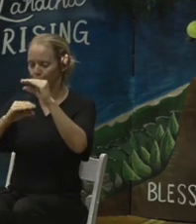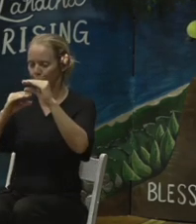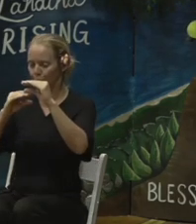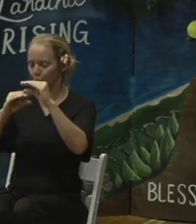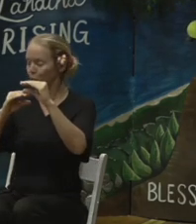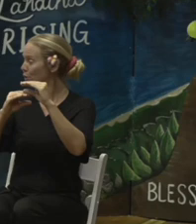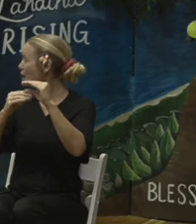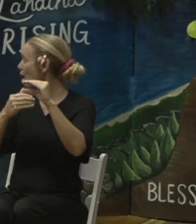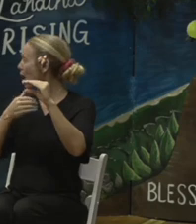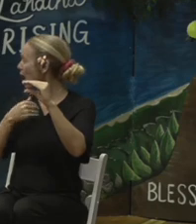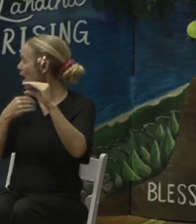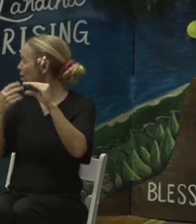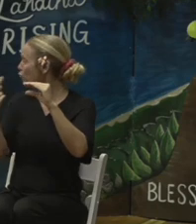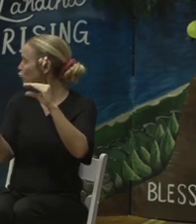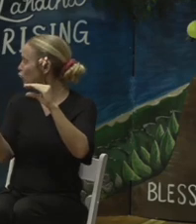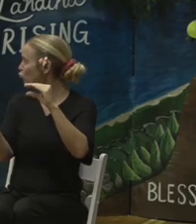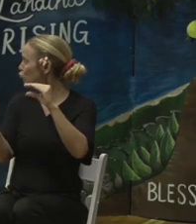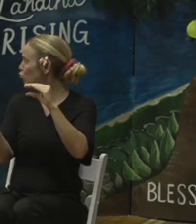see here in red.